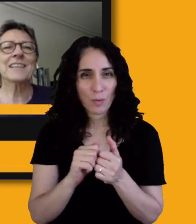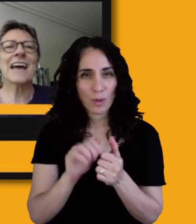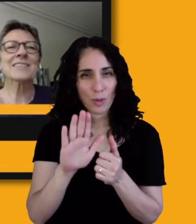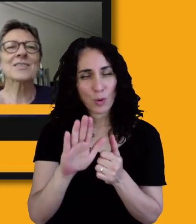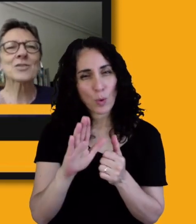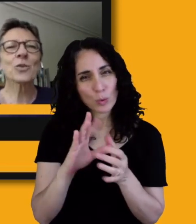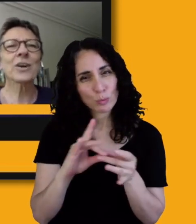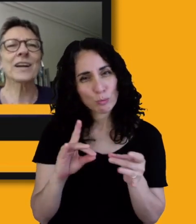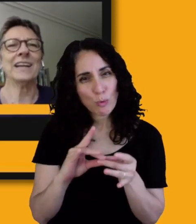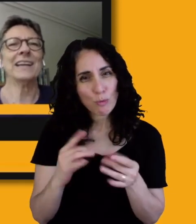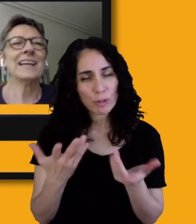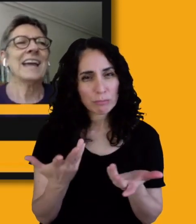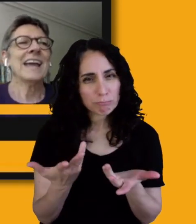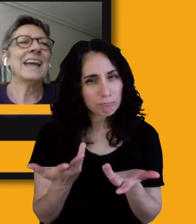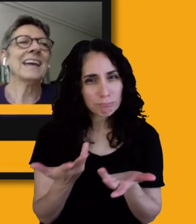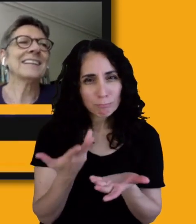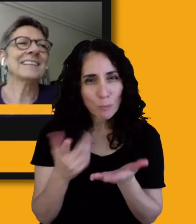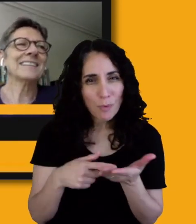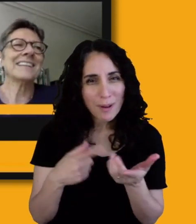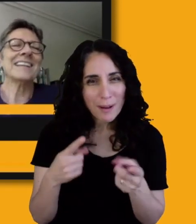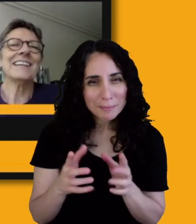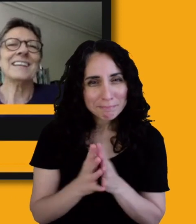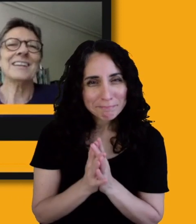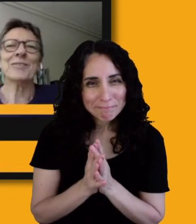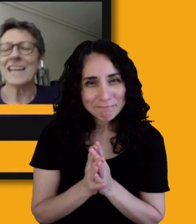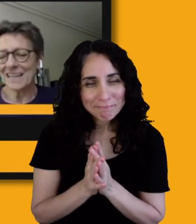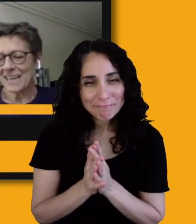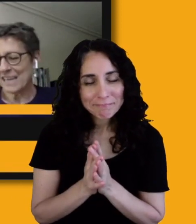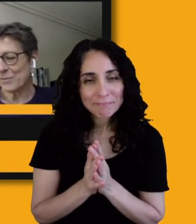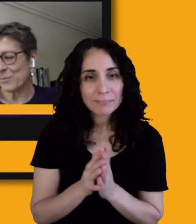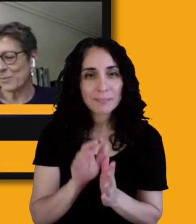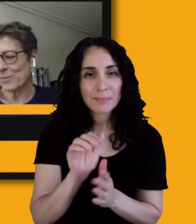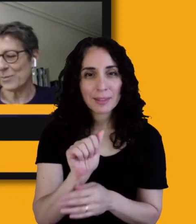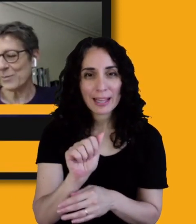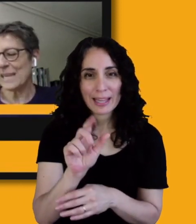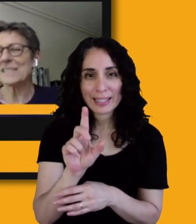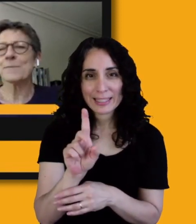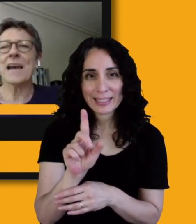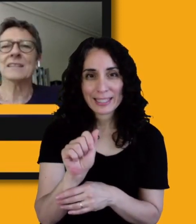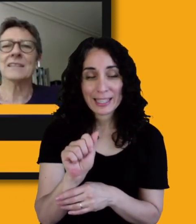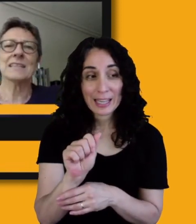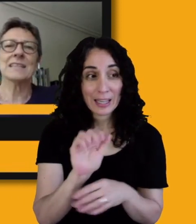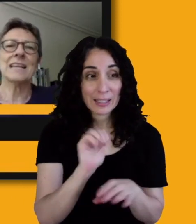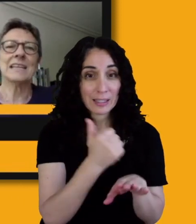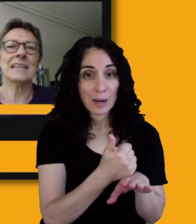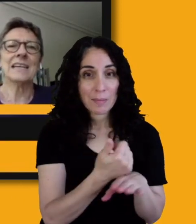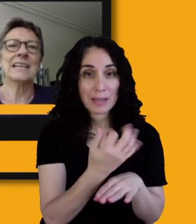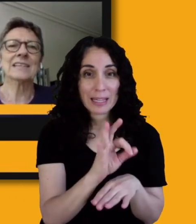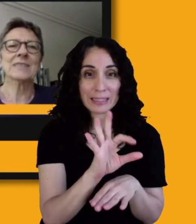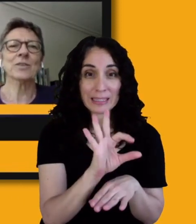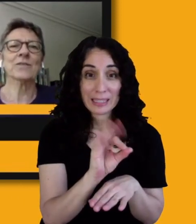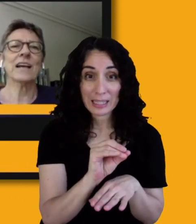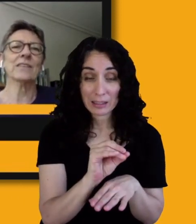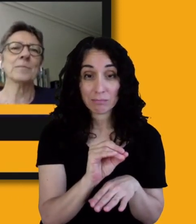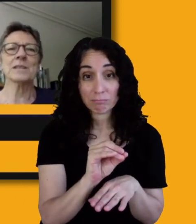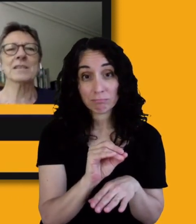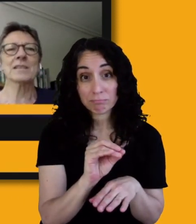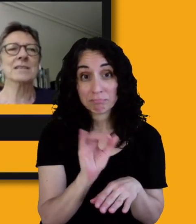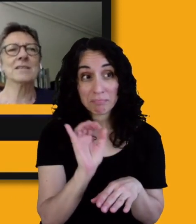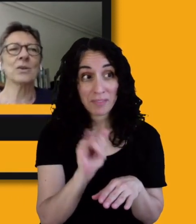that story? And, you know, the ADA dates back to 1990 and it's sort of held up as this gold